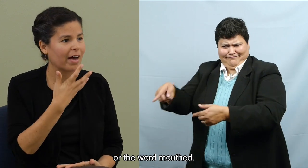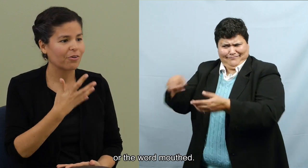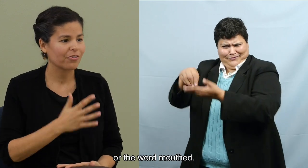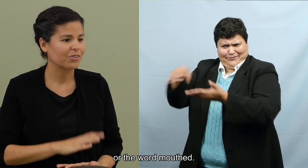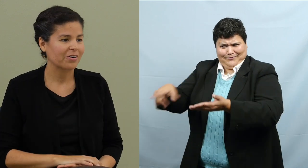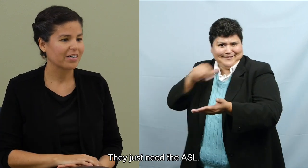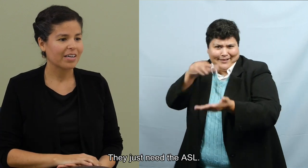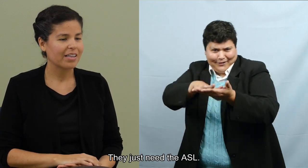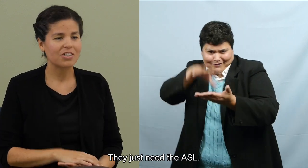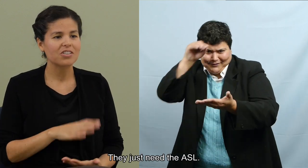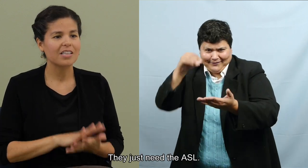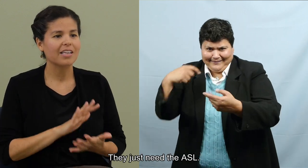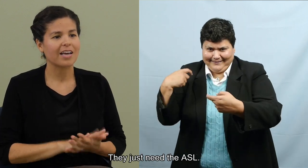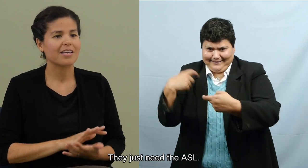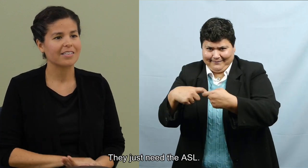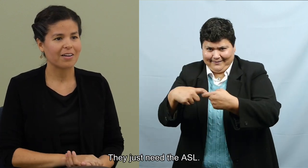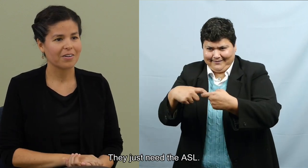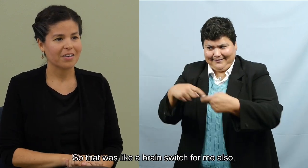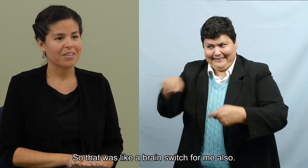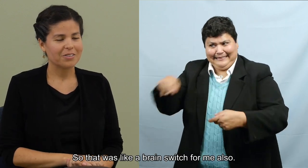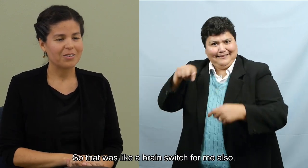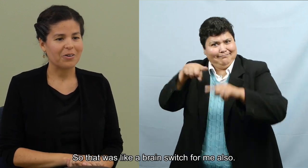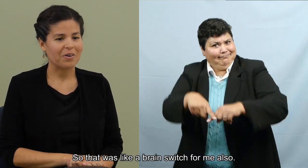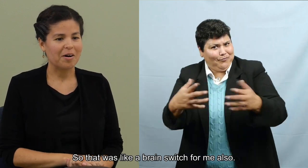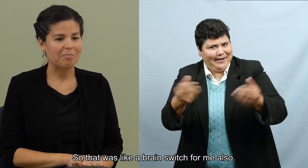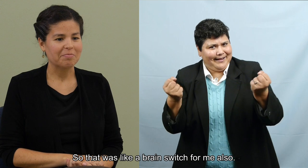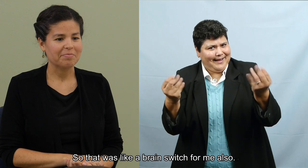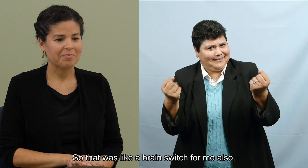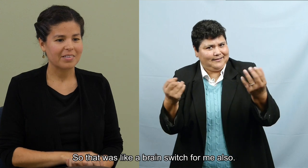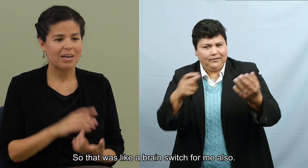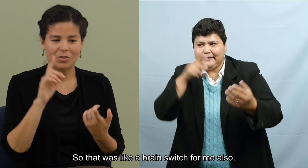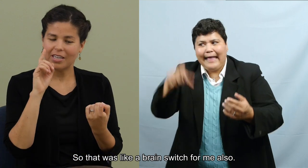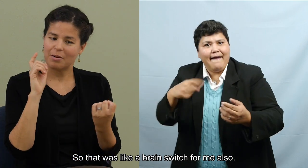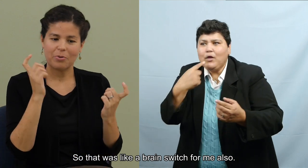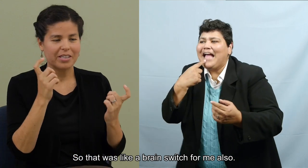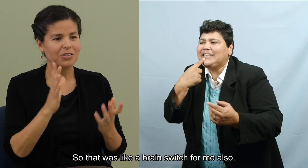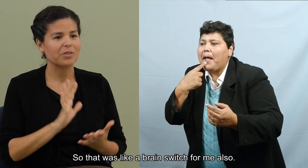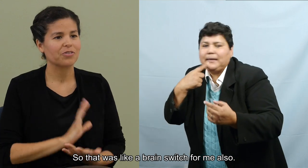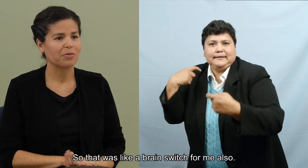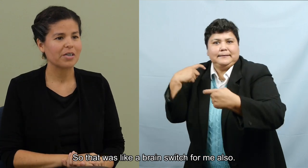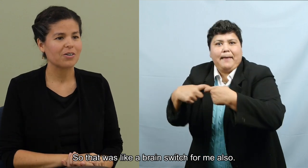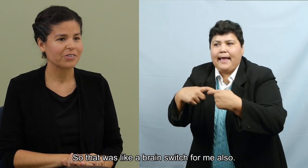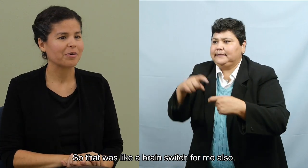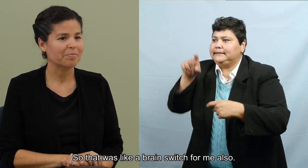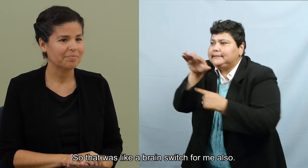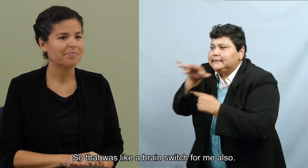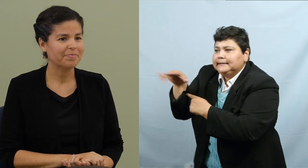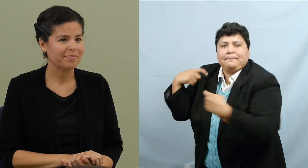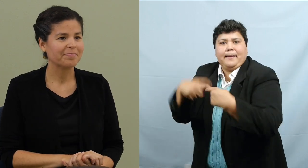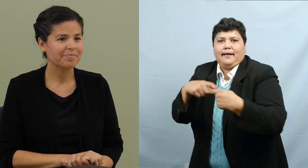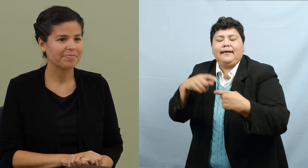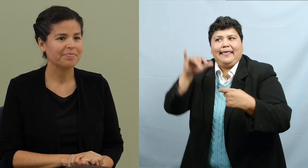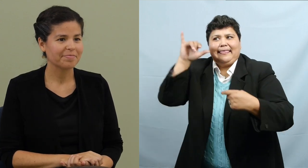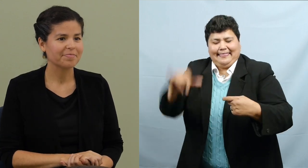the word mouthed or they just need the ASL. So that was like a brain switch for me also.